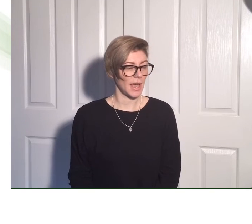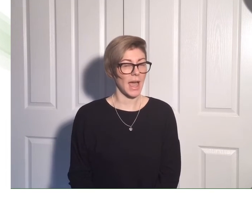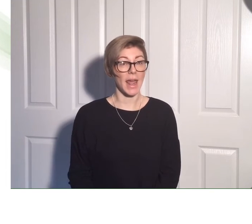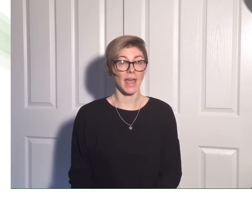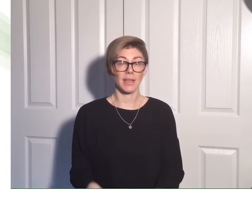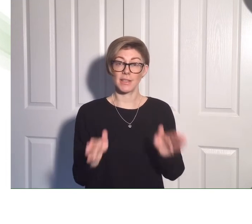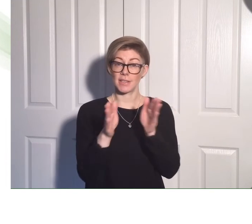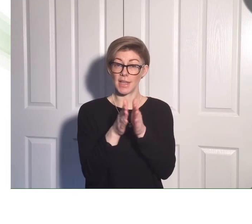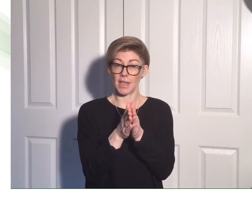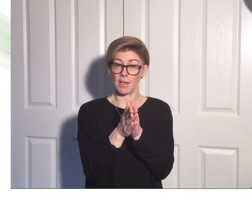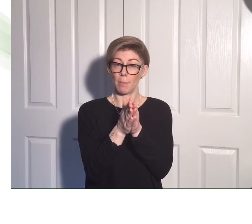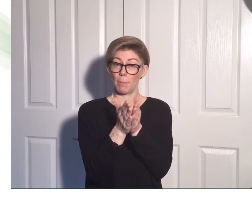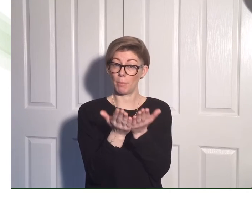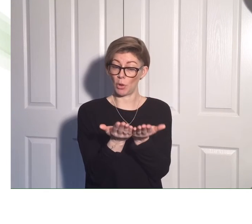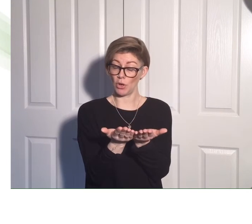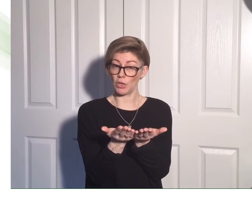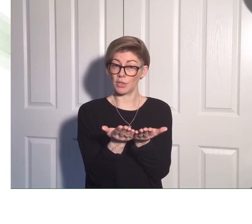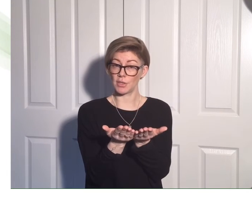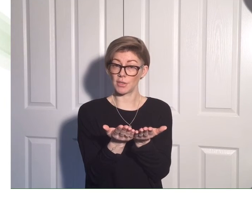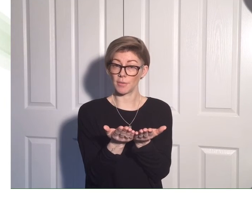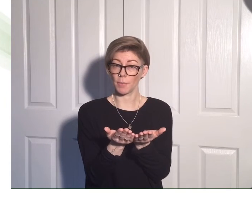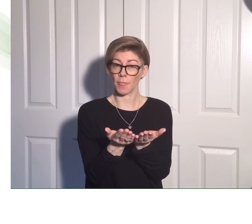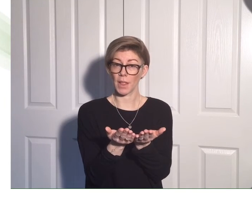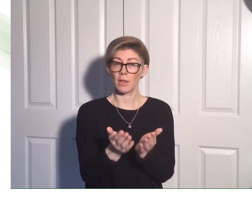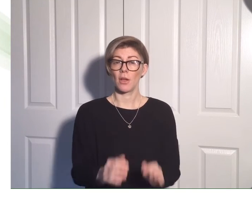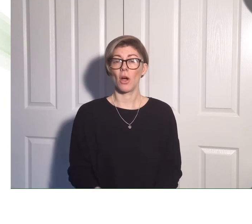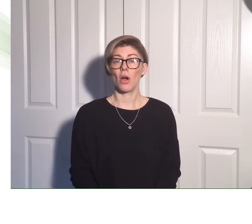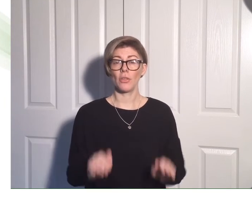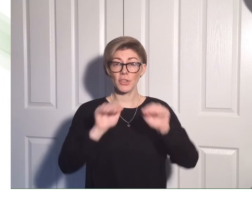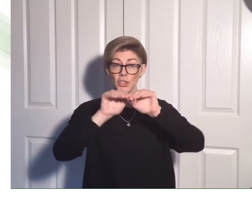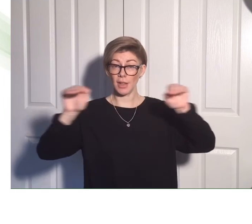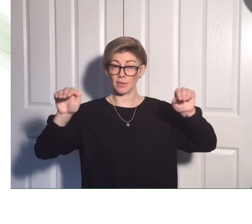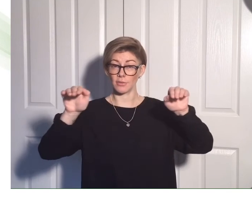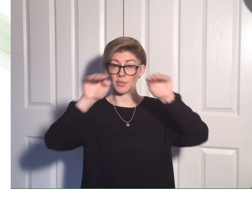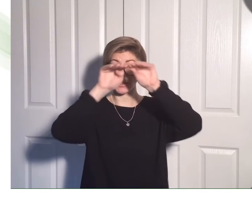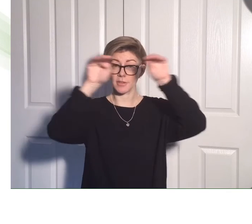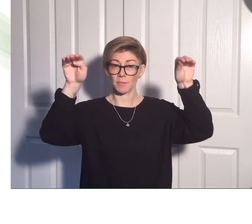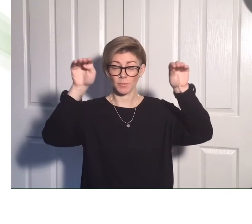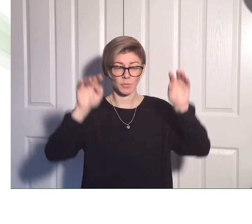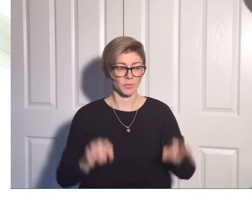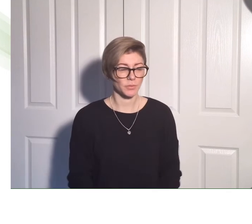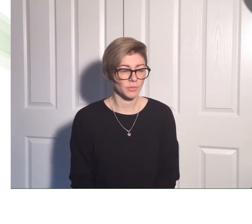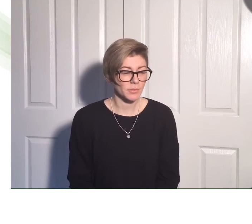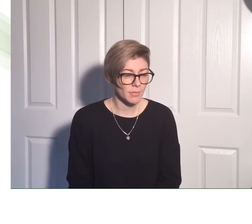And I can see books on the shelves.